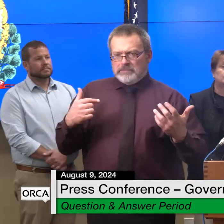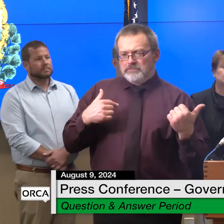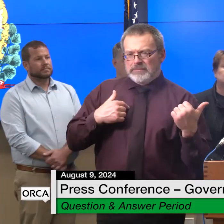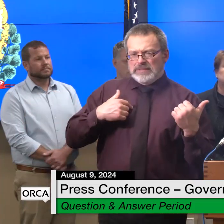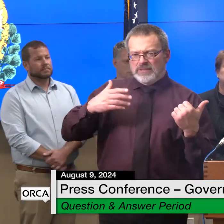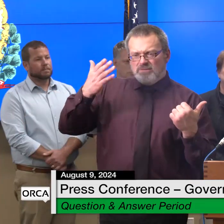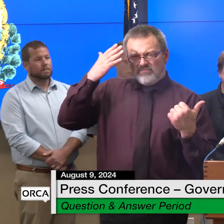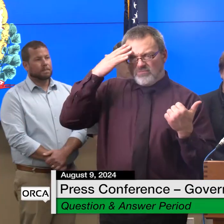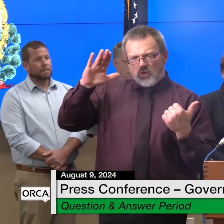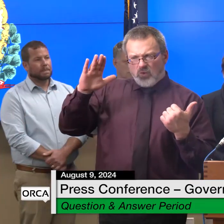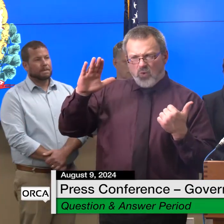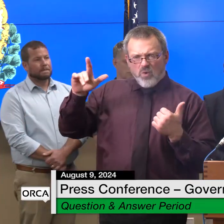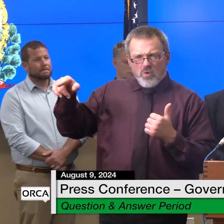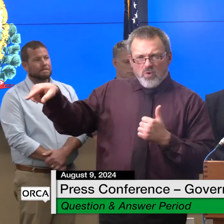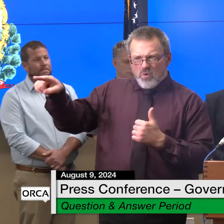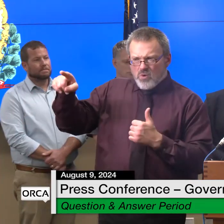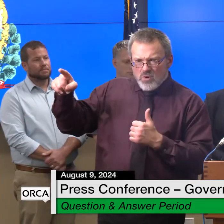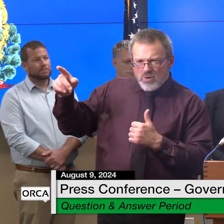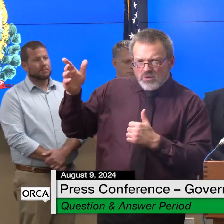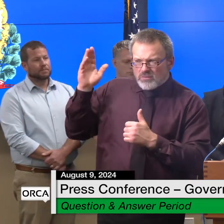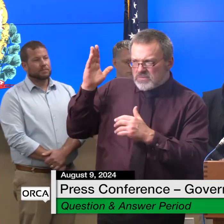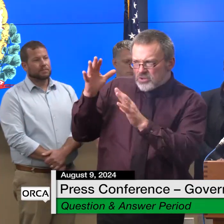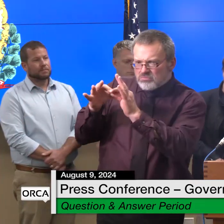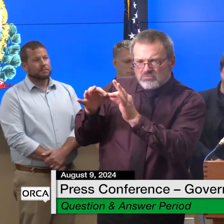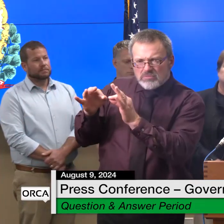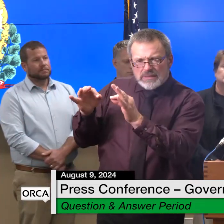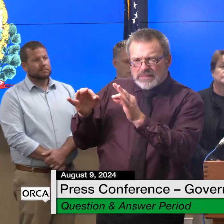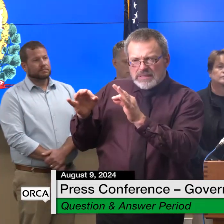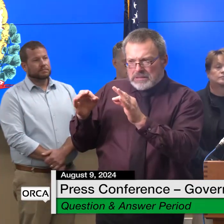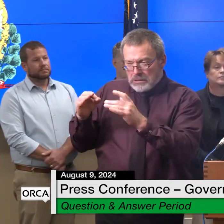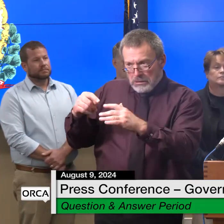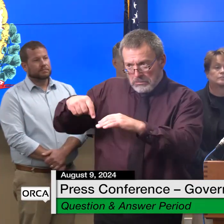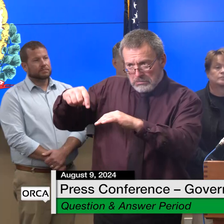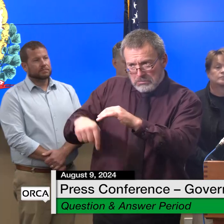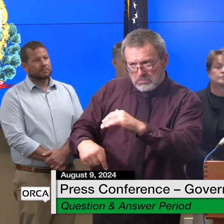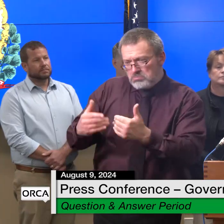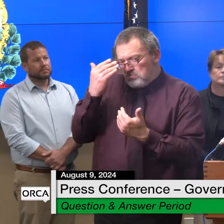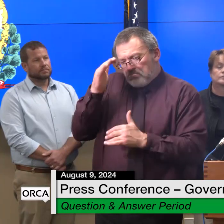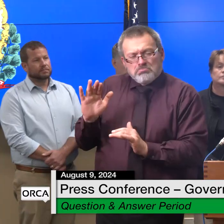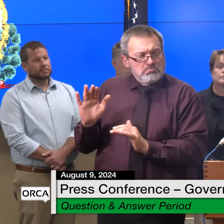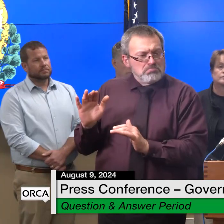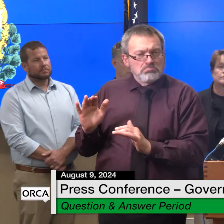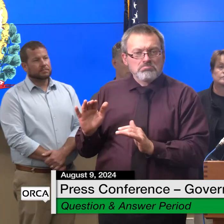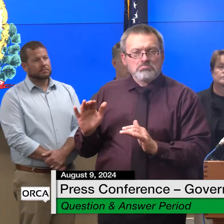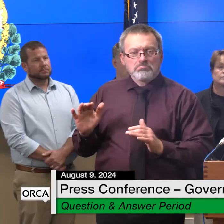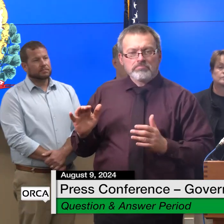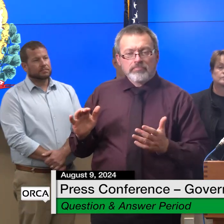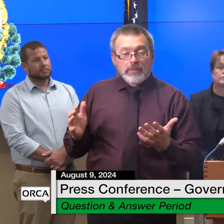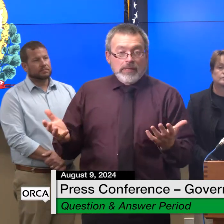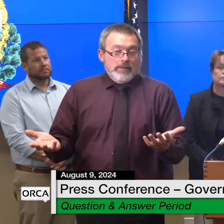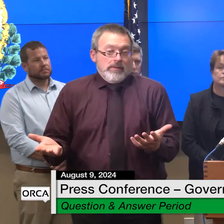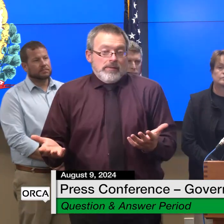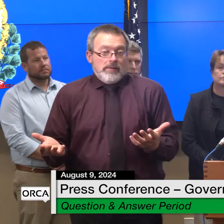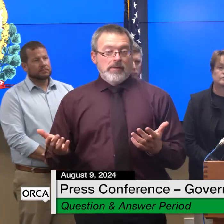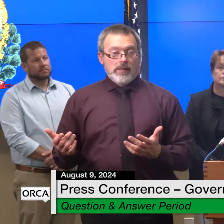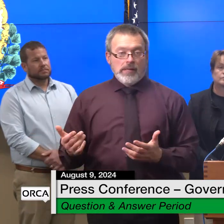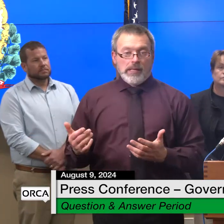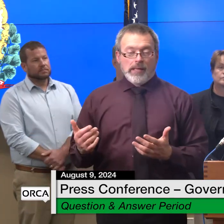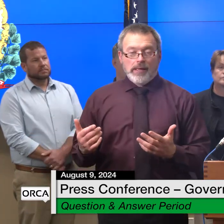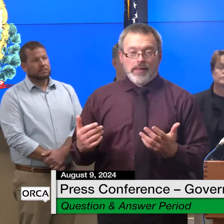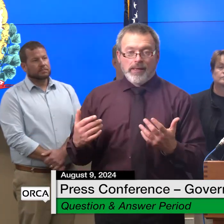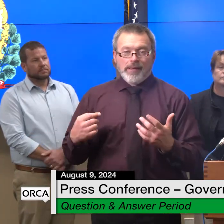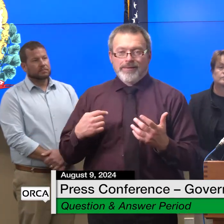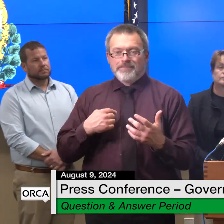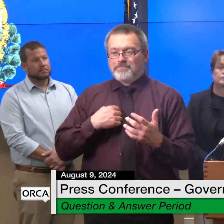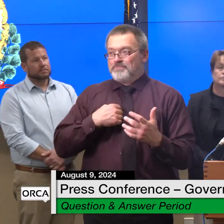that there was some issue but didn't go into any any details whatsoever um so i wasn't i can't say that i was surprised